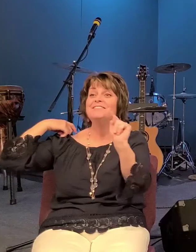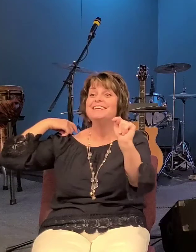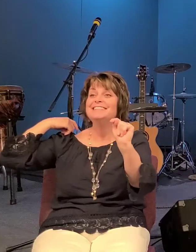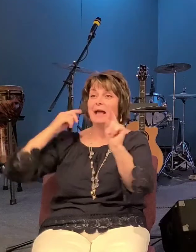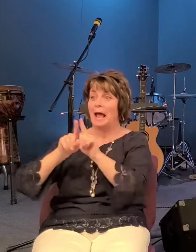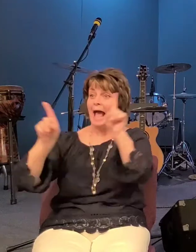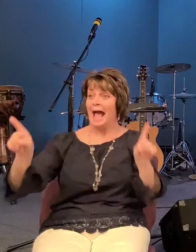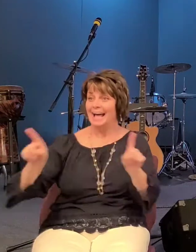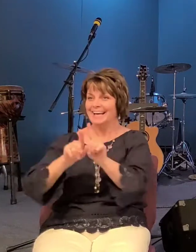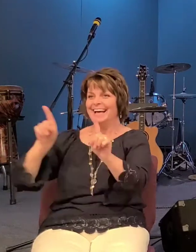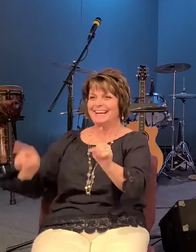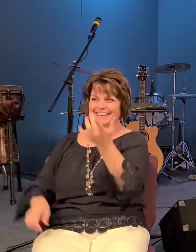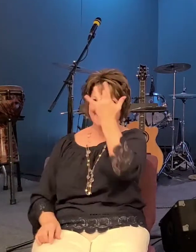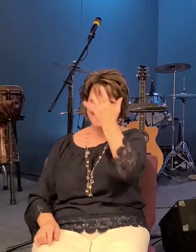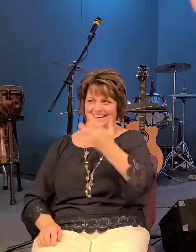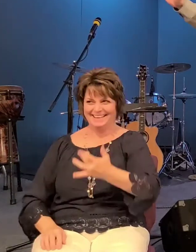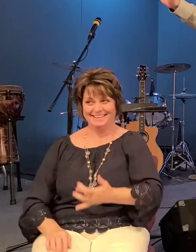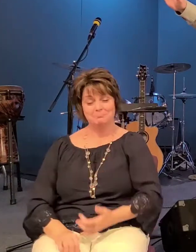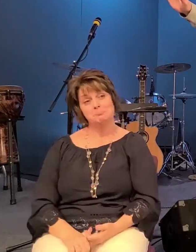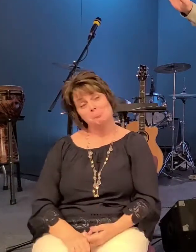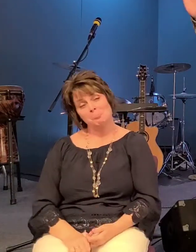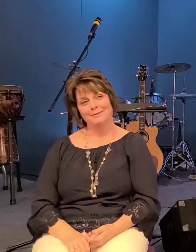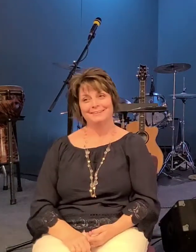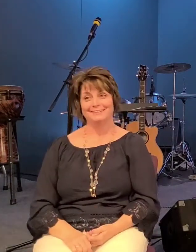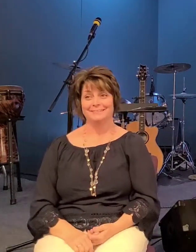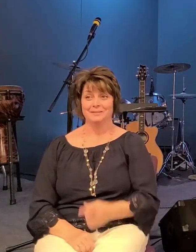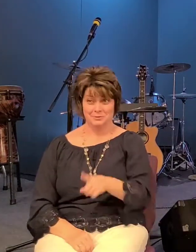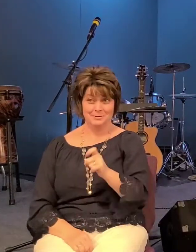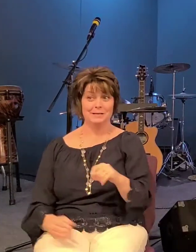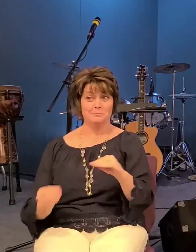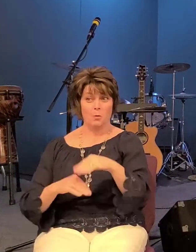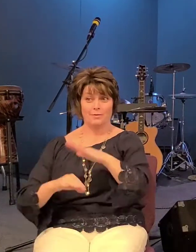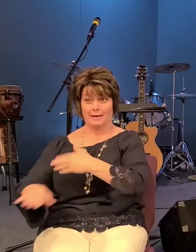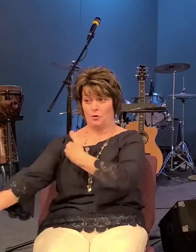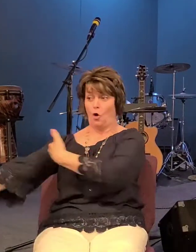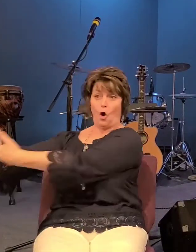these days definitely you you need more than just just an arms link